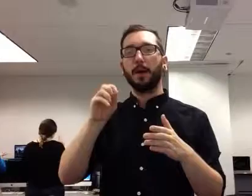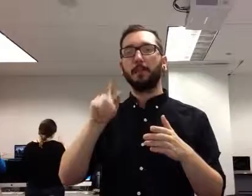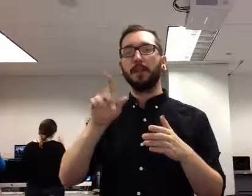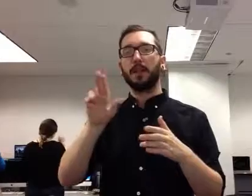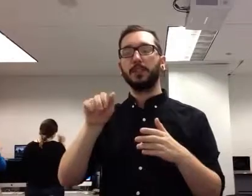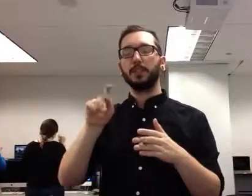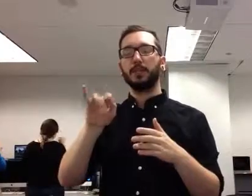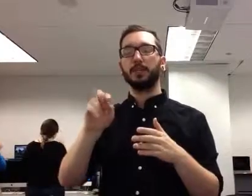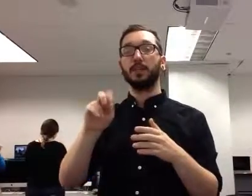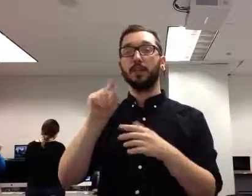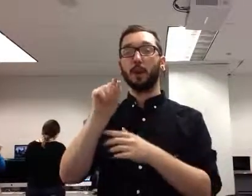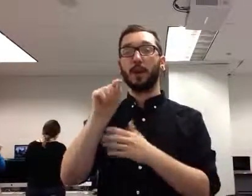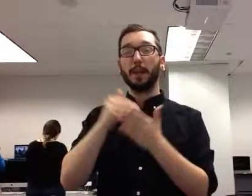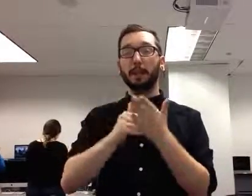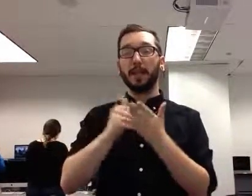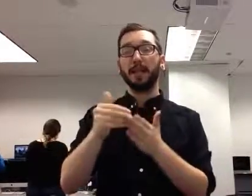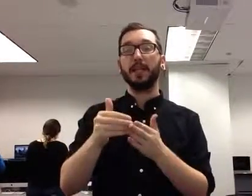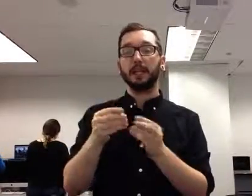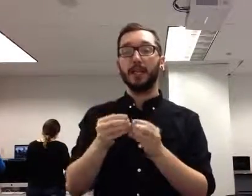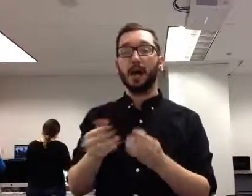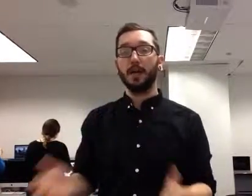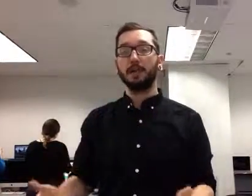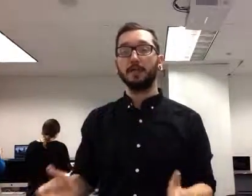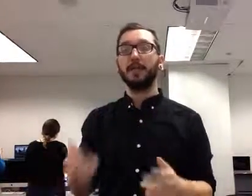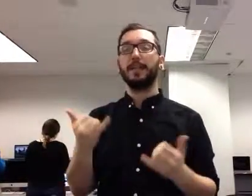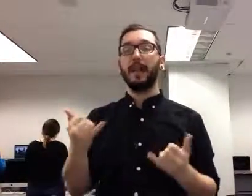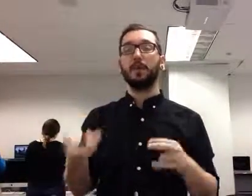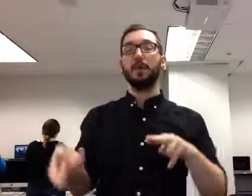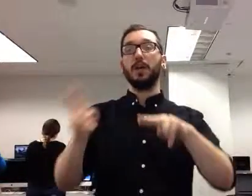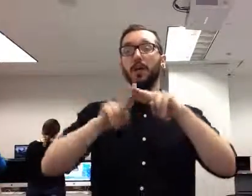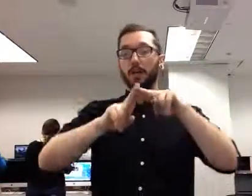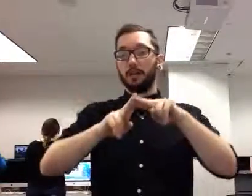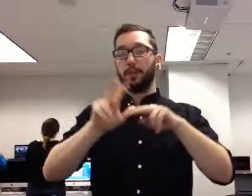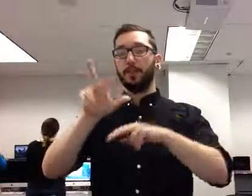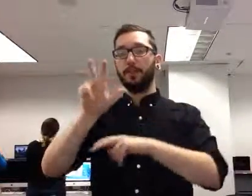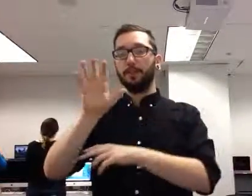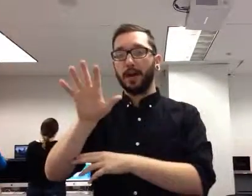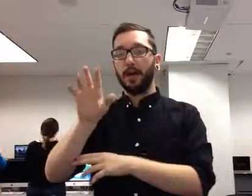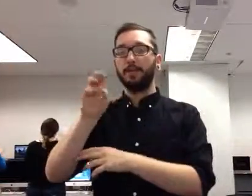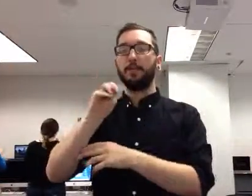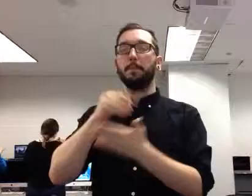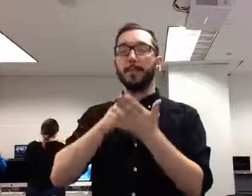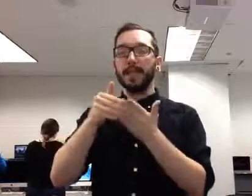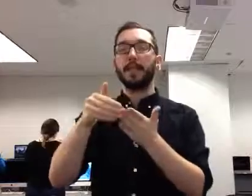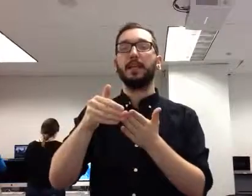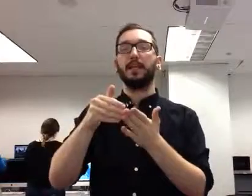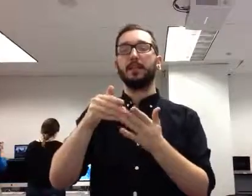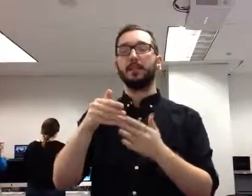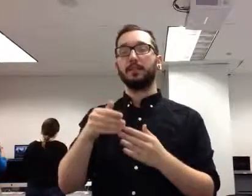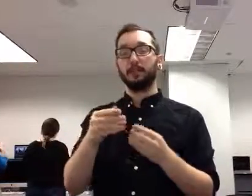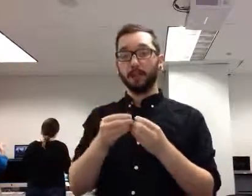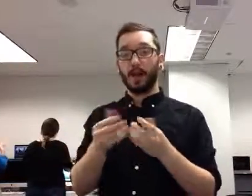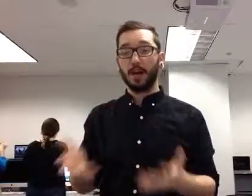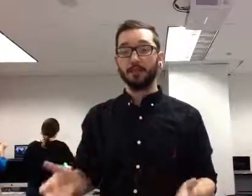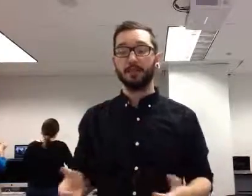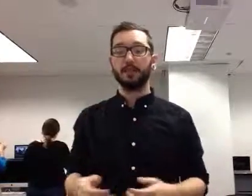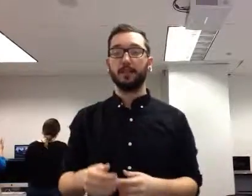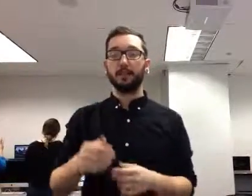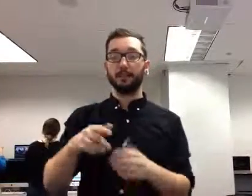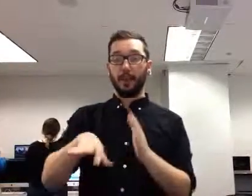That has been upwardly revised to around 35 million now. Because we found out, about three years ago, that